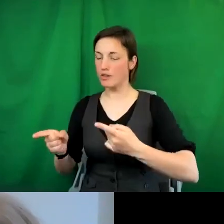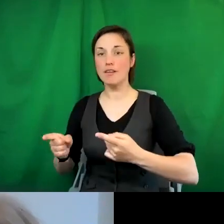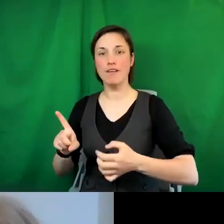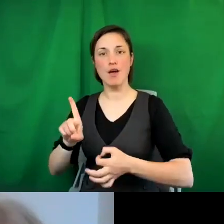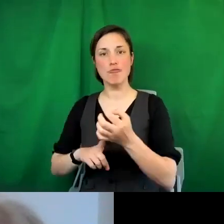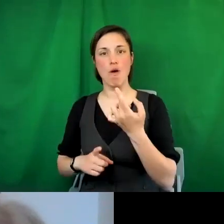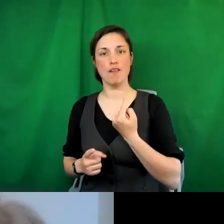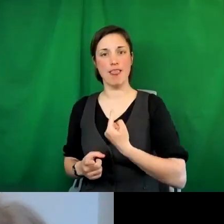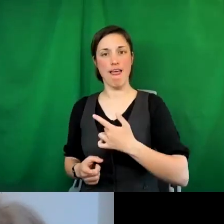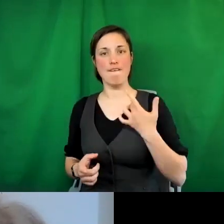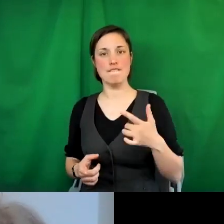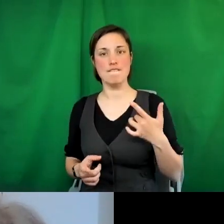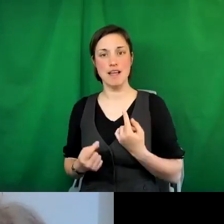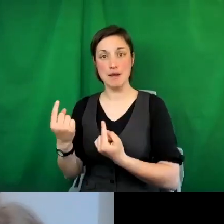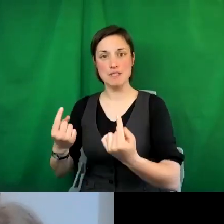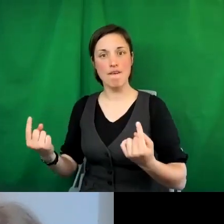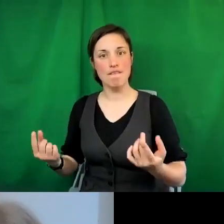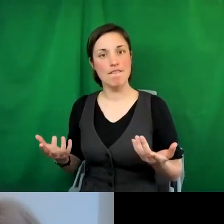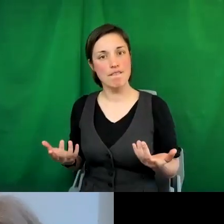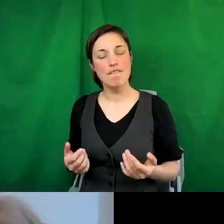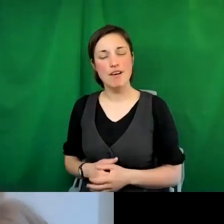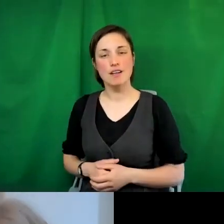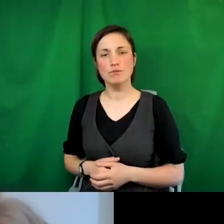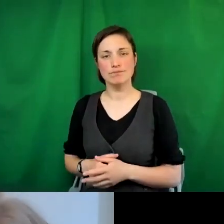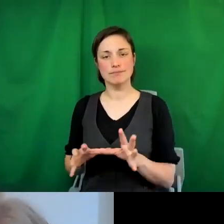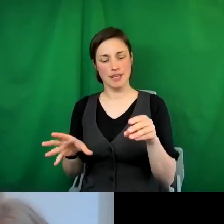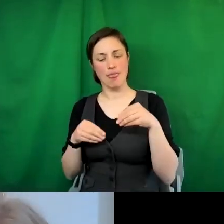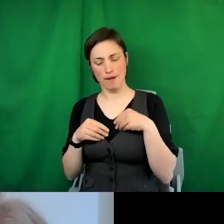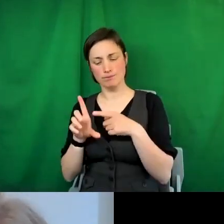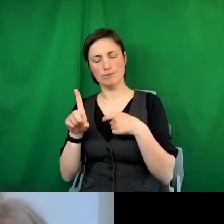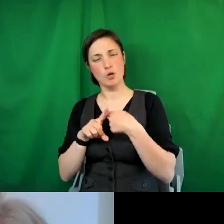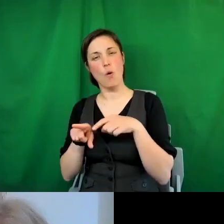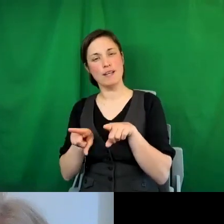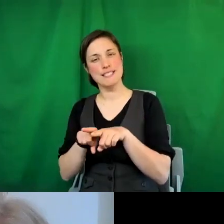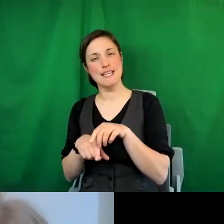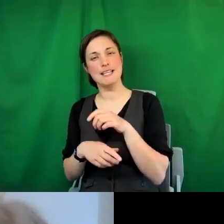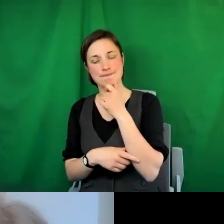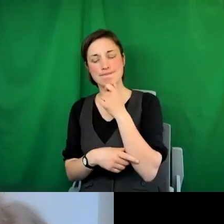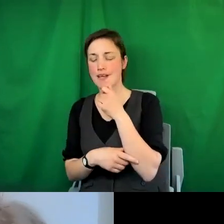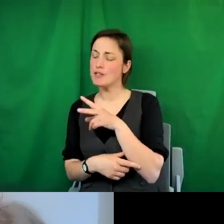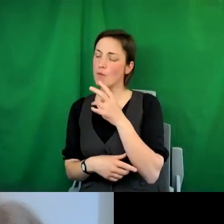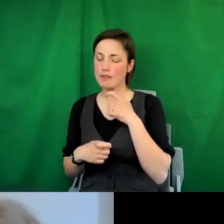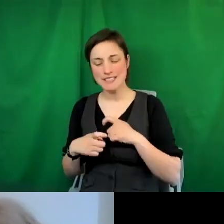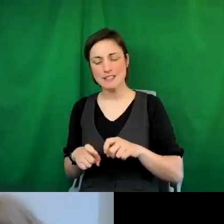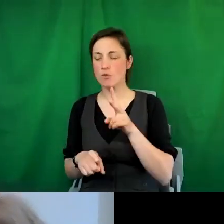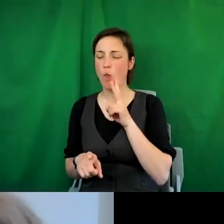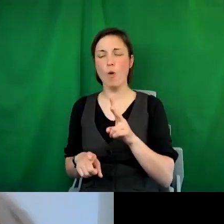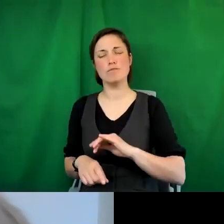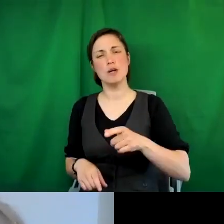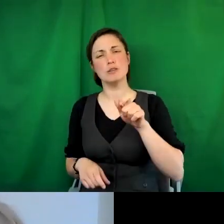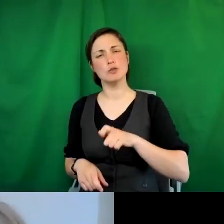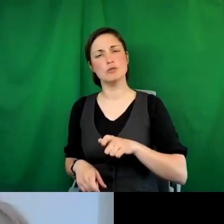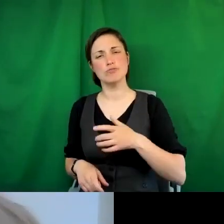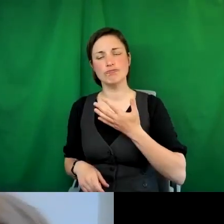take on board in York. So we will continue to look human rights approach in York, as we address some of the